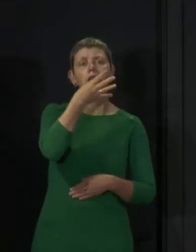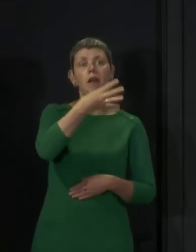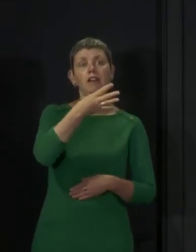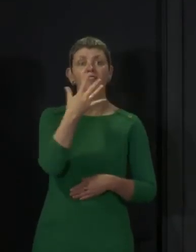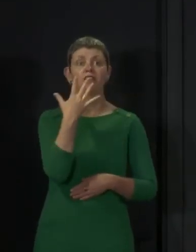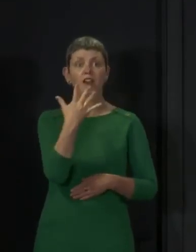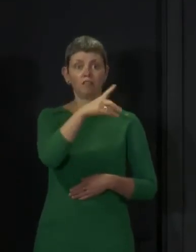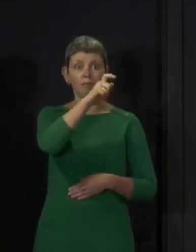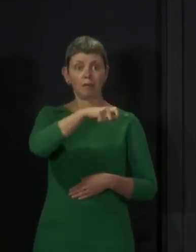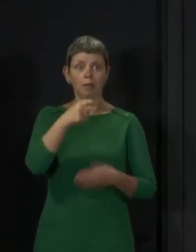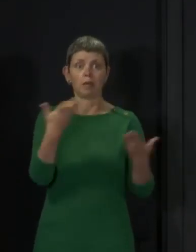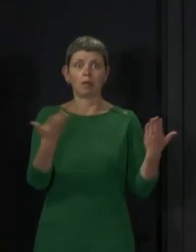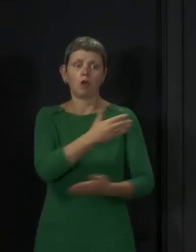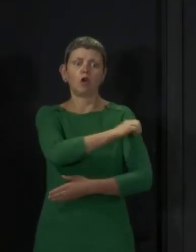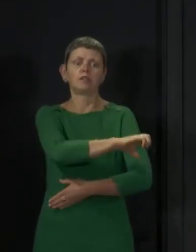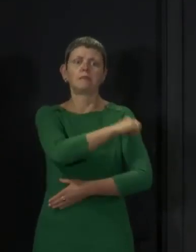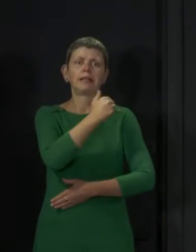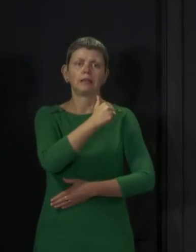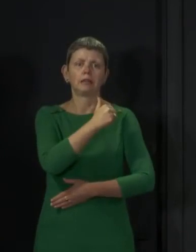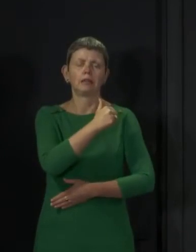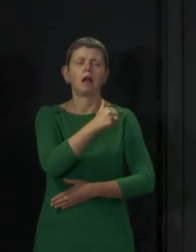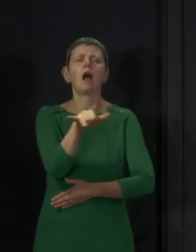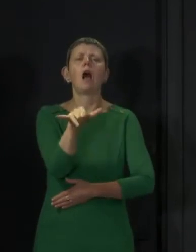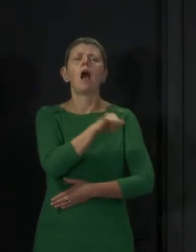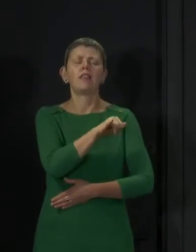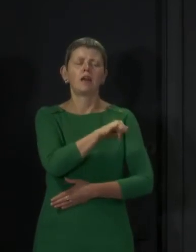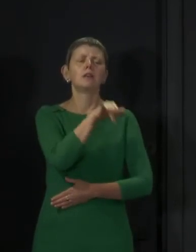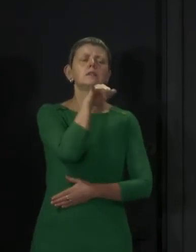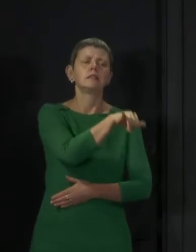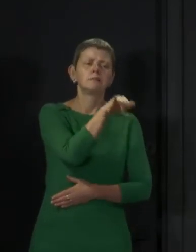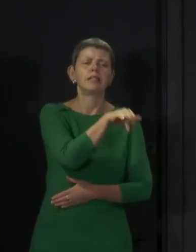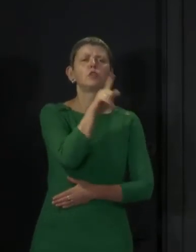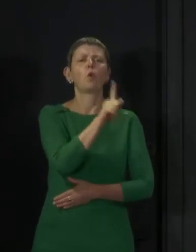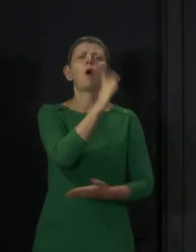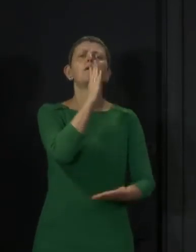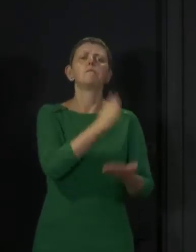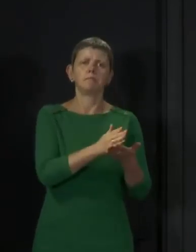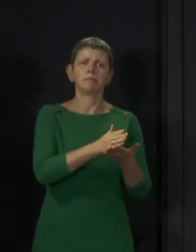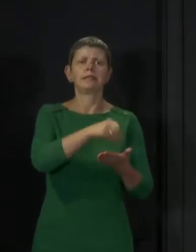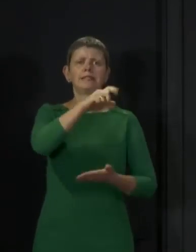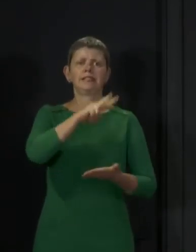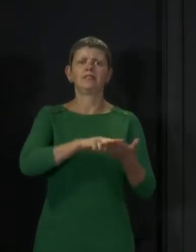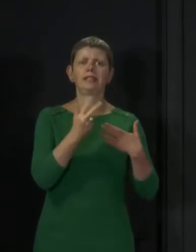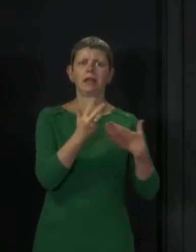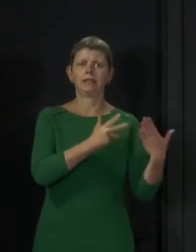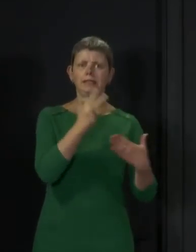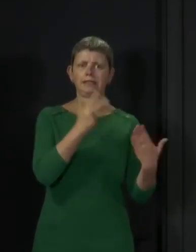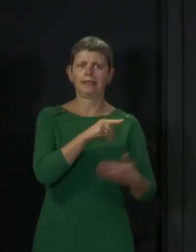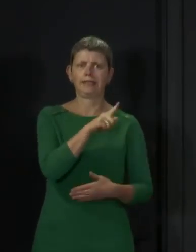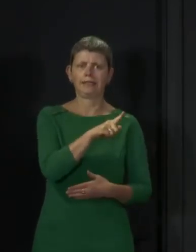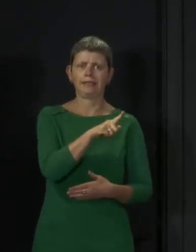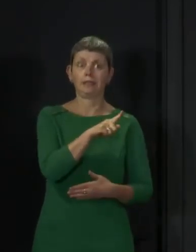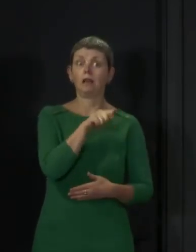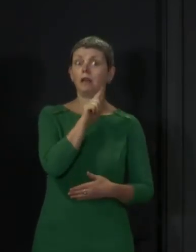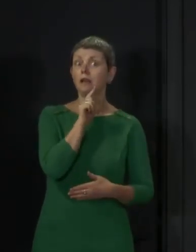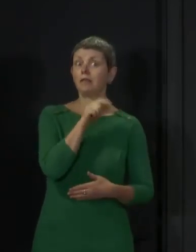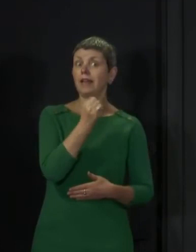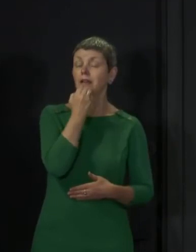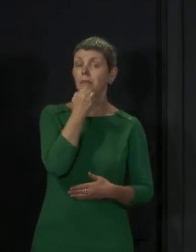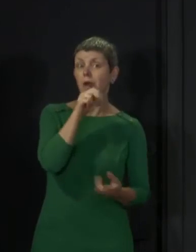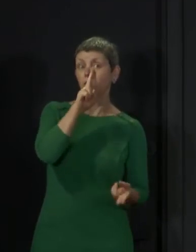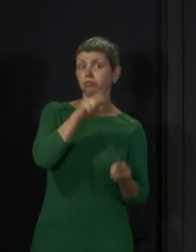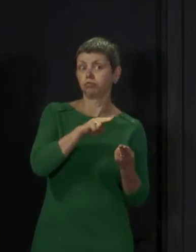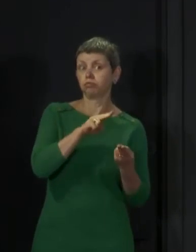are in hospital with confirmed or suspected COVID-19. That represents a decrease of